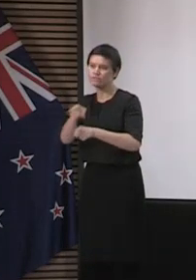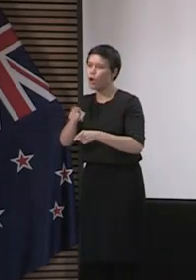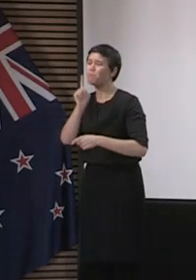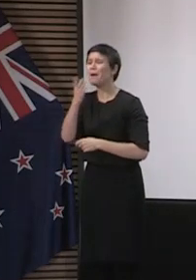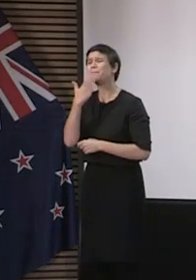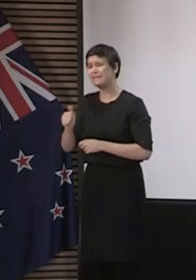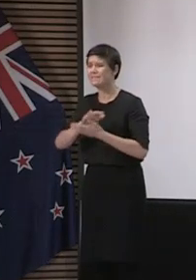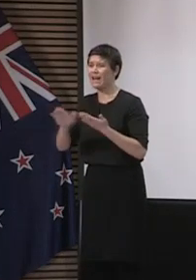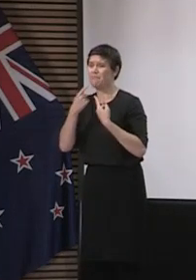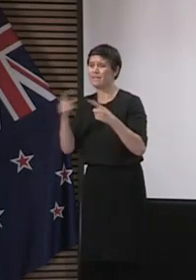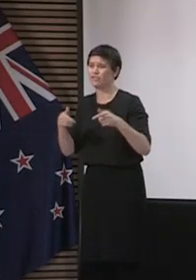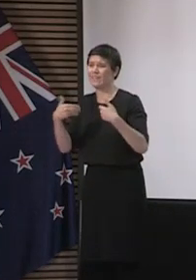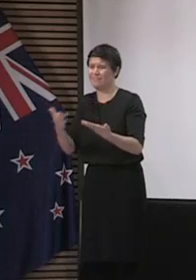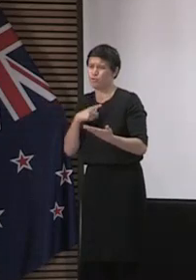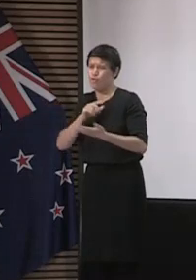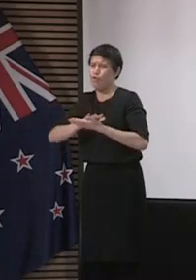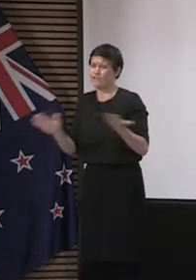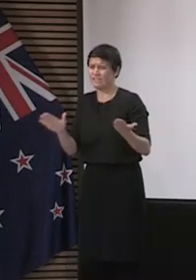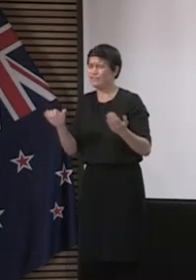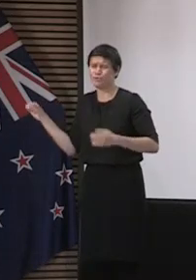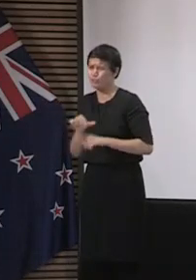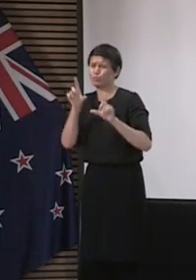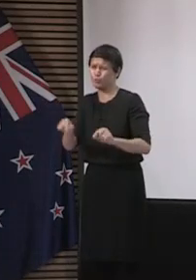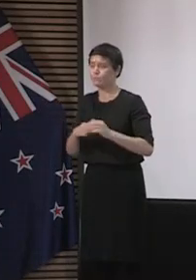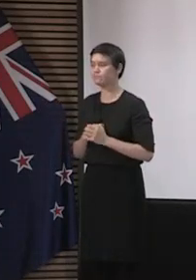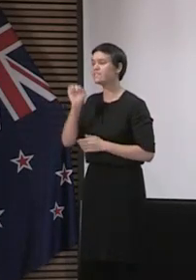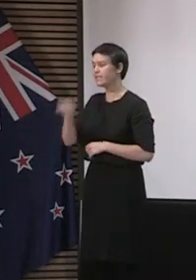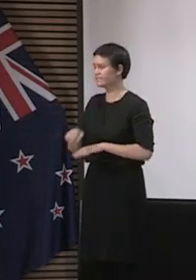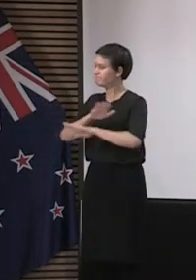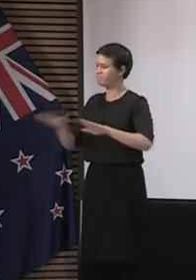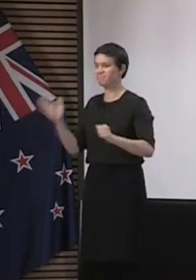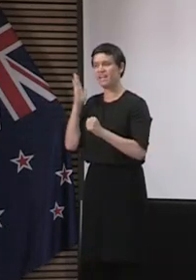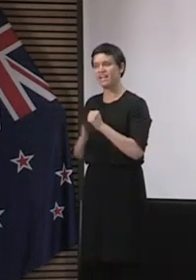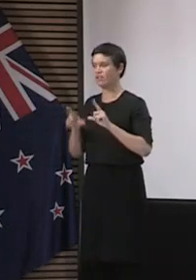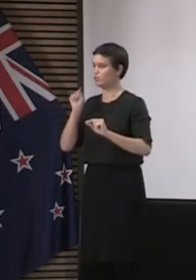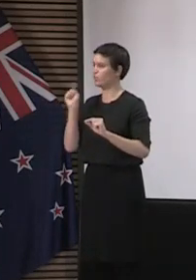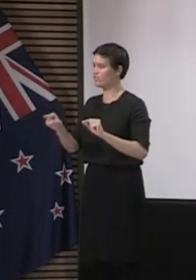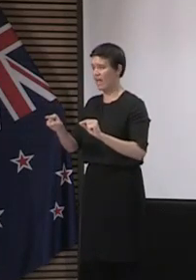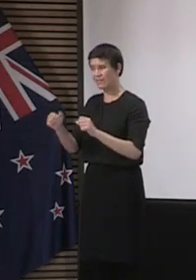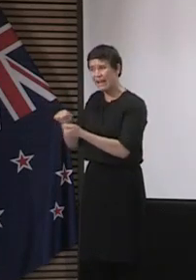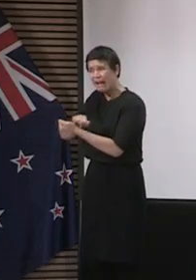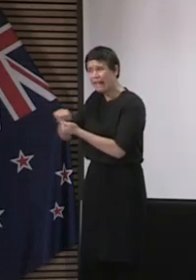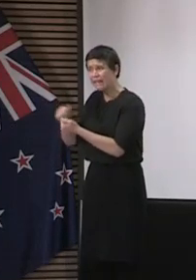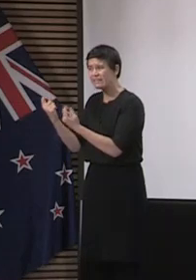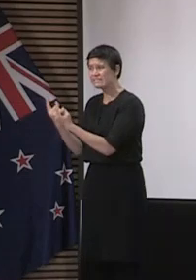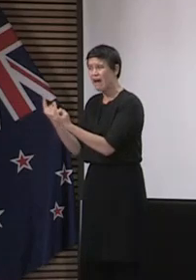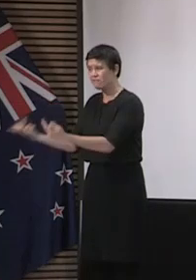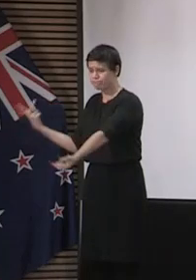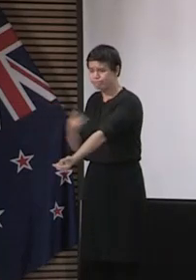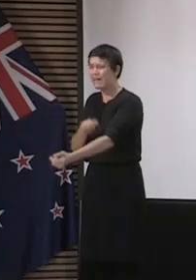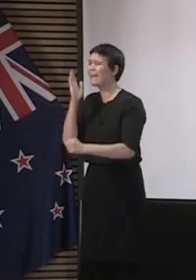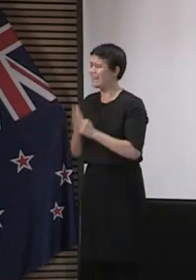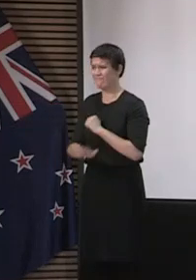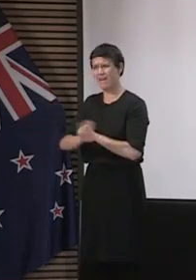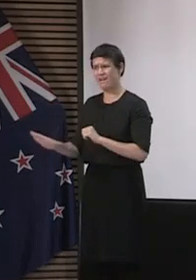message to people that obviously that's not the thing to do? Indeed, under no circumstances should they even think about doing that. I don't think we've had any